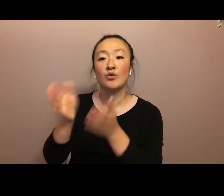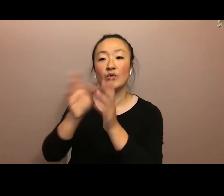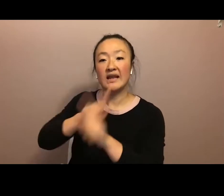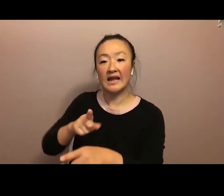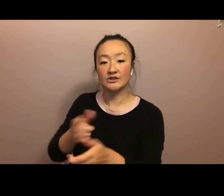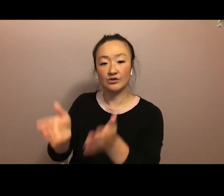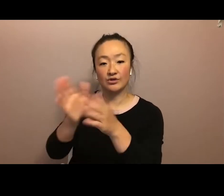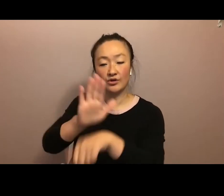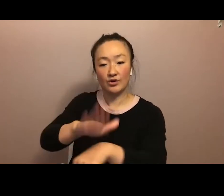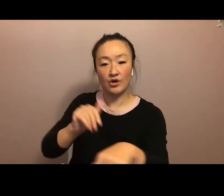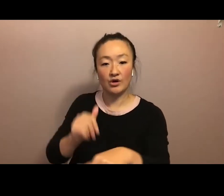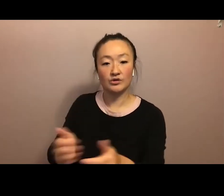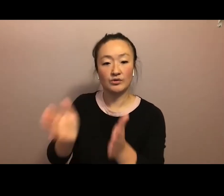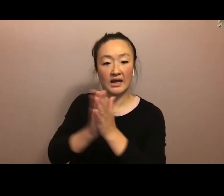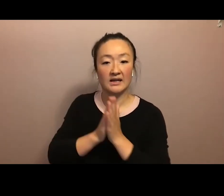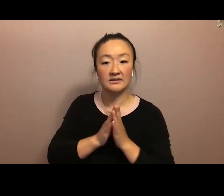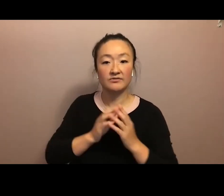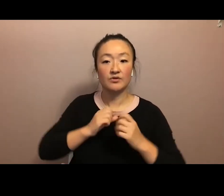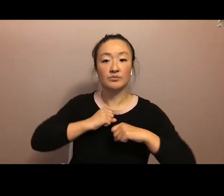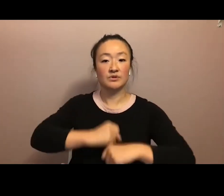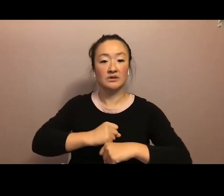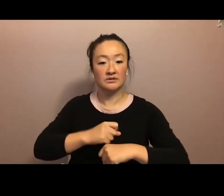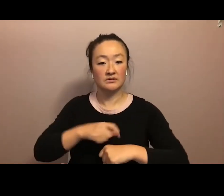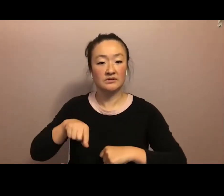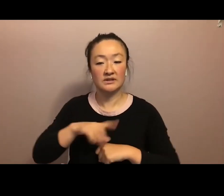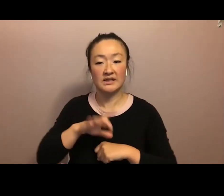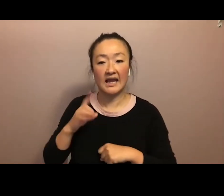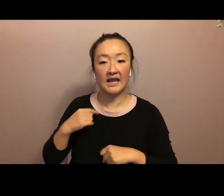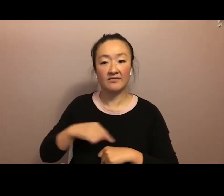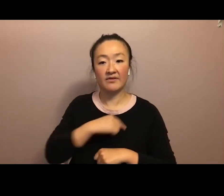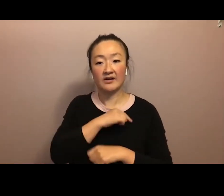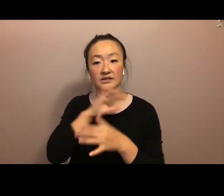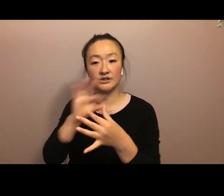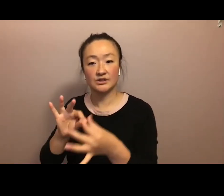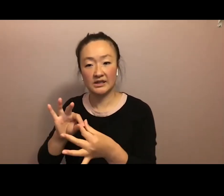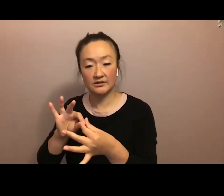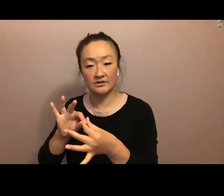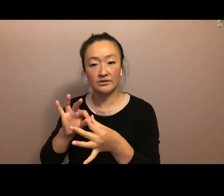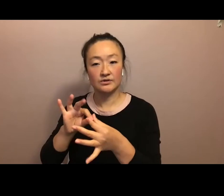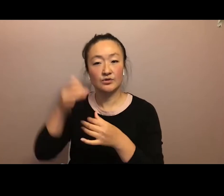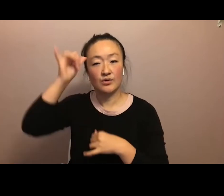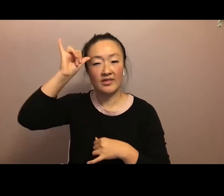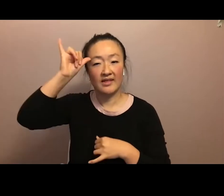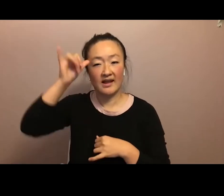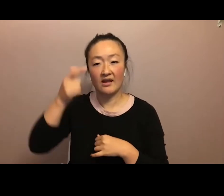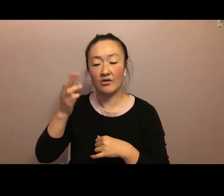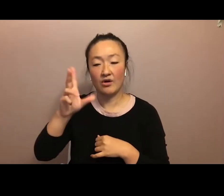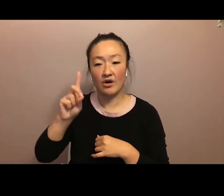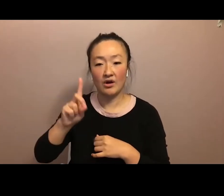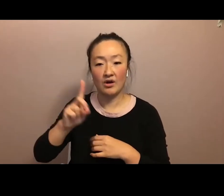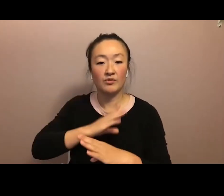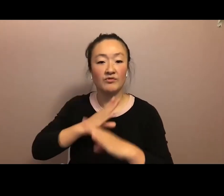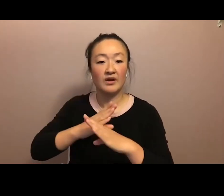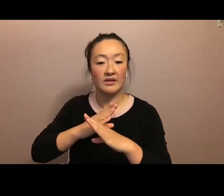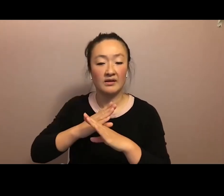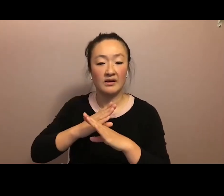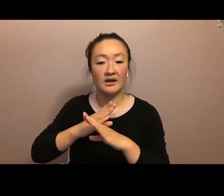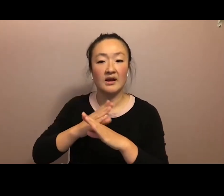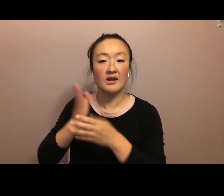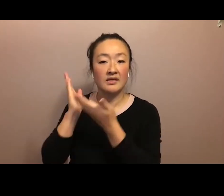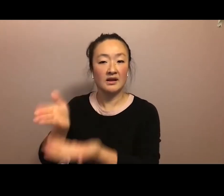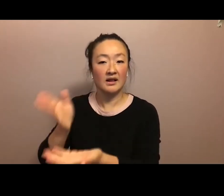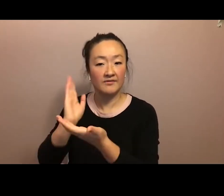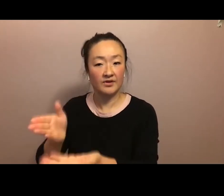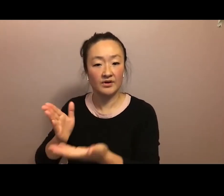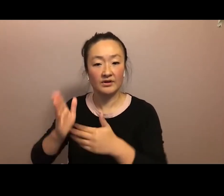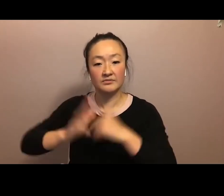of our sacred Mauna when eight kia'i chained ourselves to the cattle guard on the access road, preventing the construction, the delivery of construction